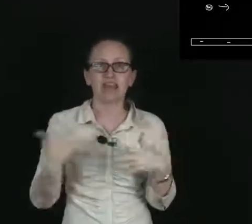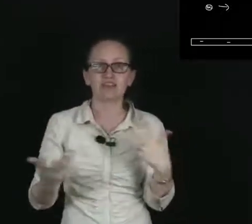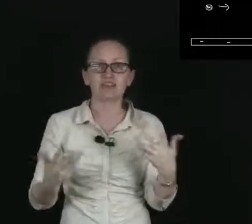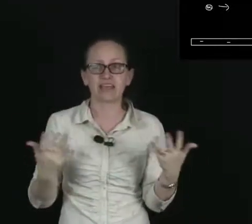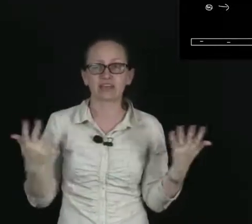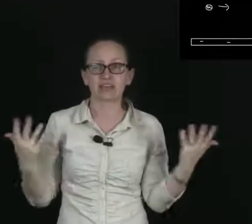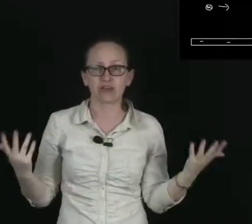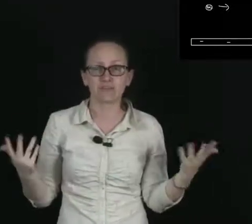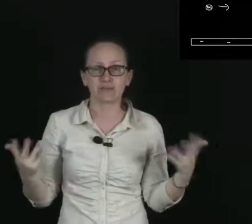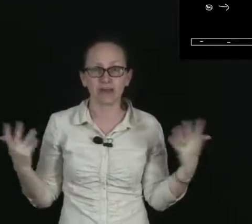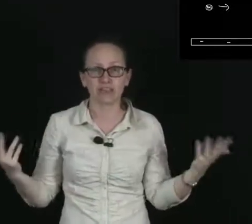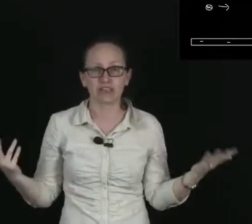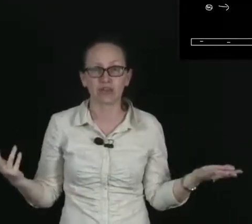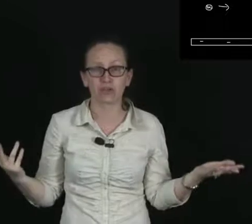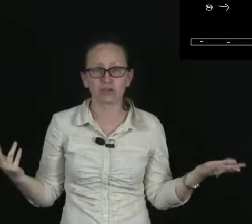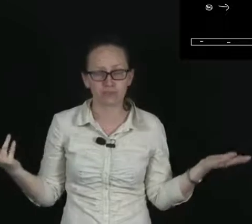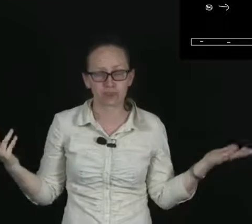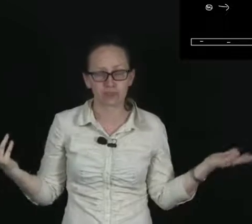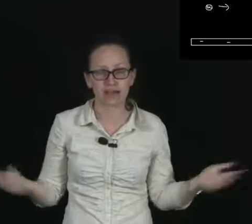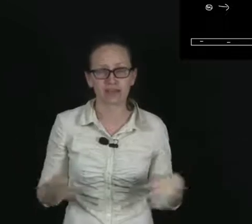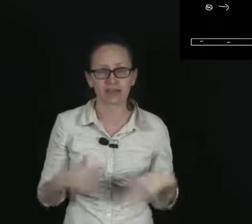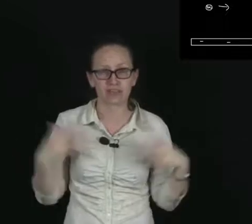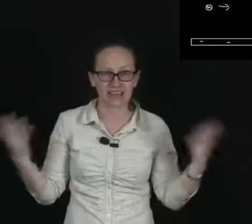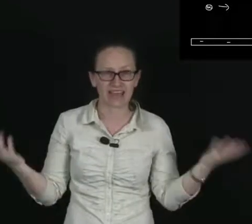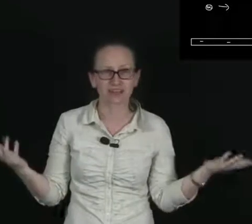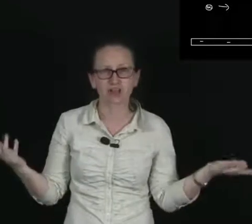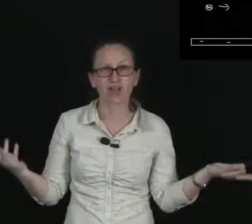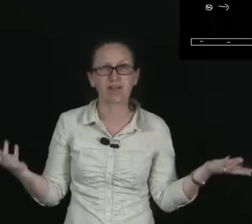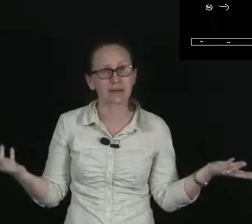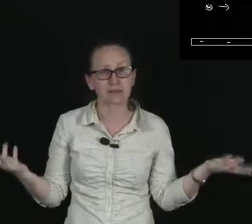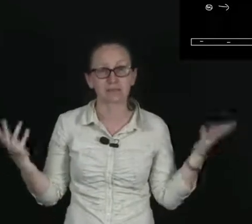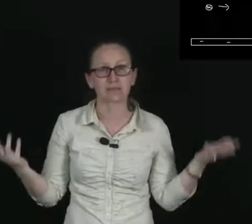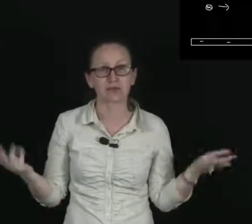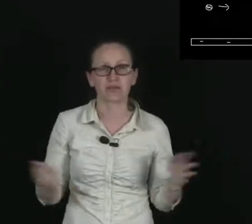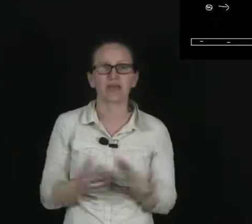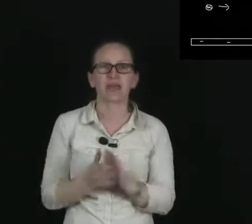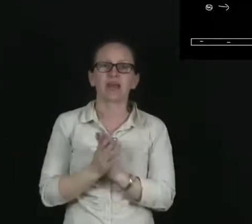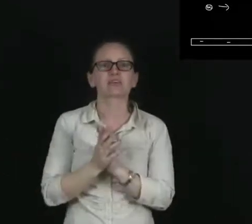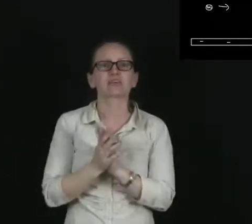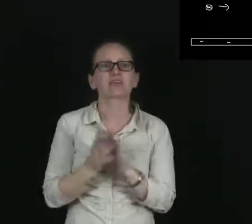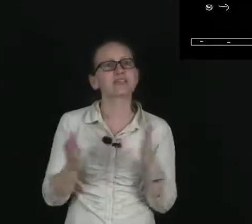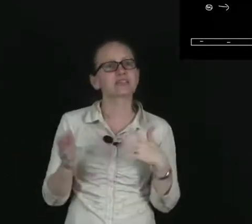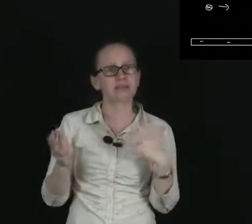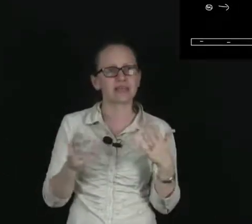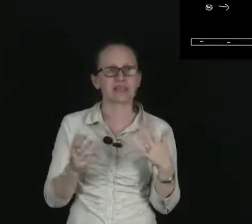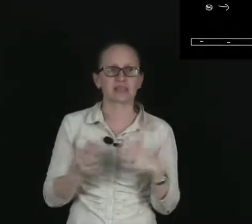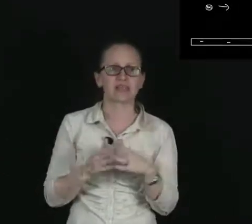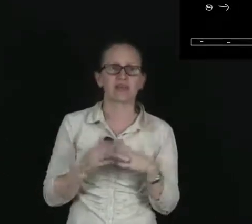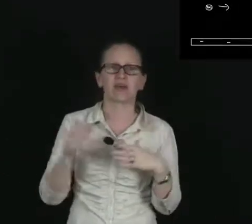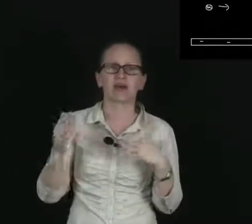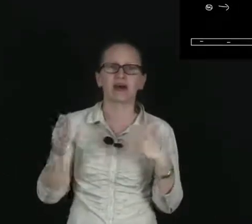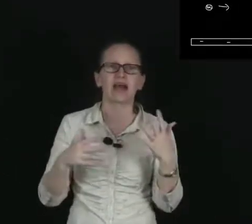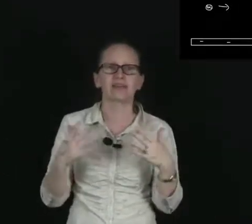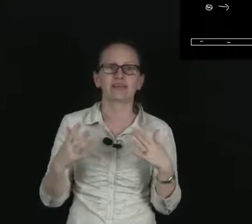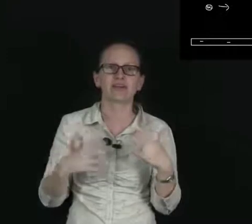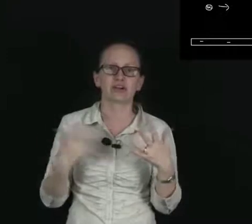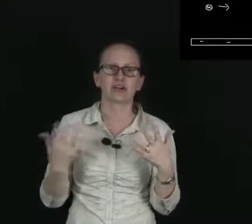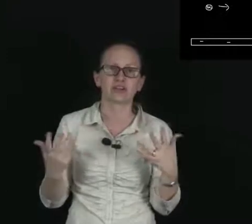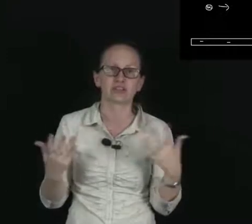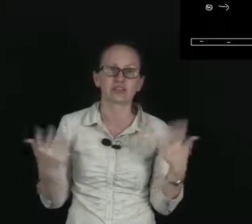actually get stopped by the smoke particles. They get absorbed by the smoke. And so this means that the ionised oxygen